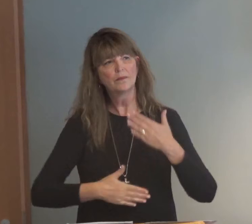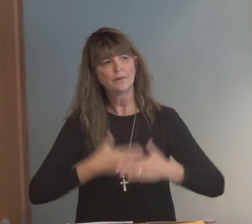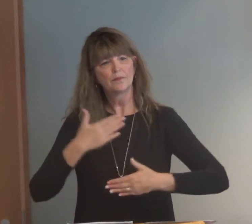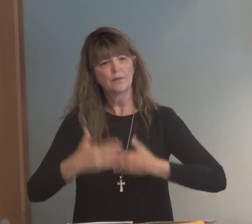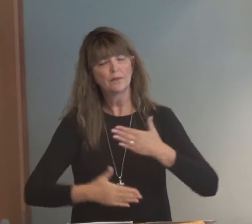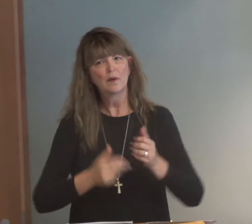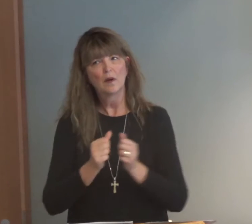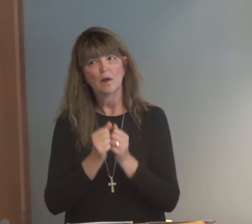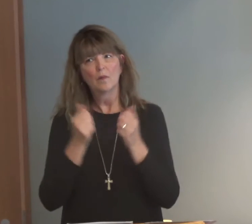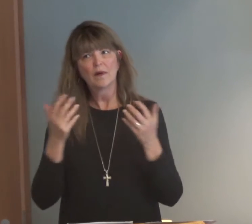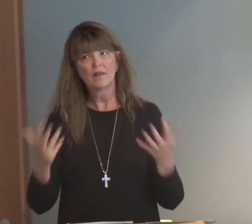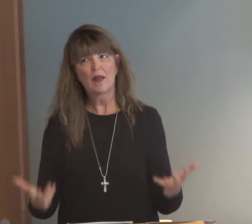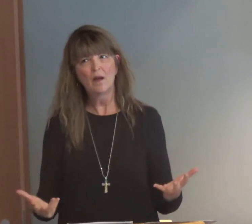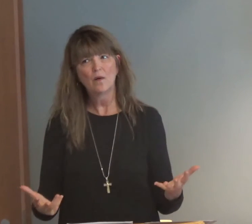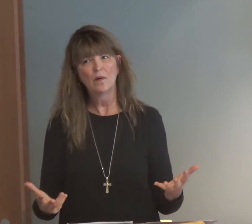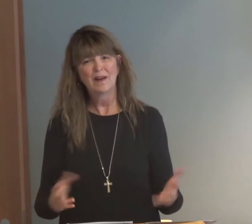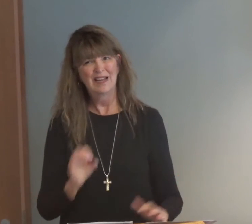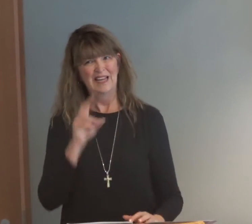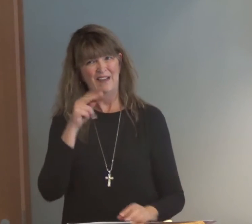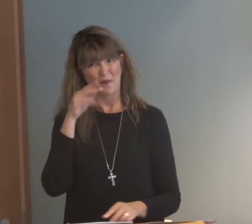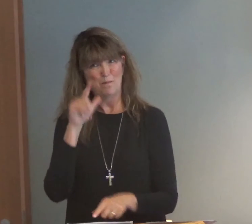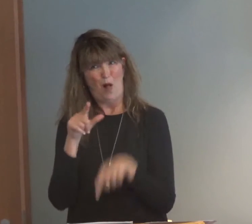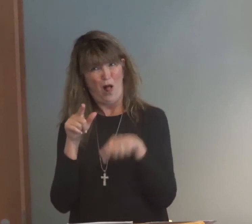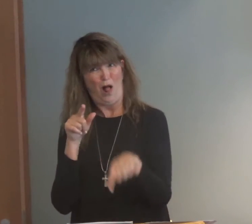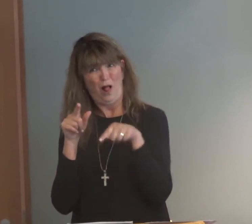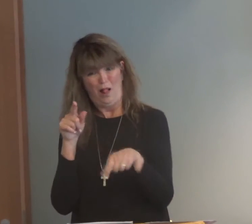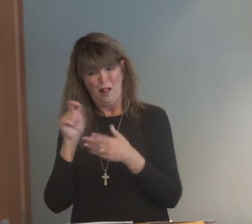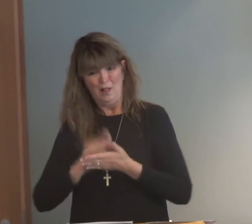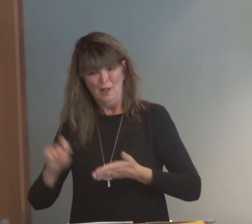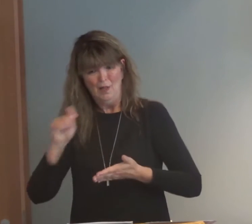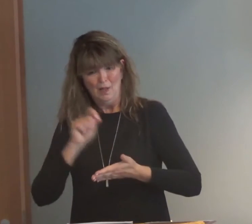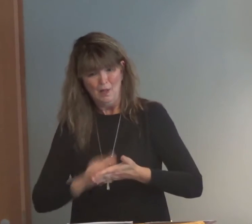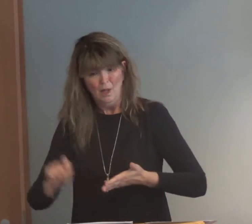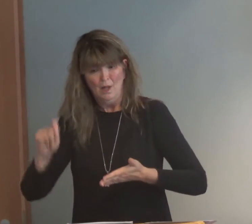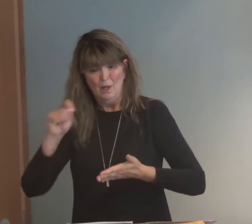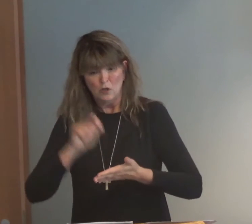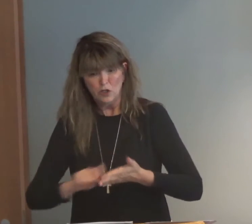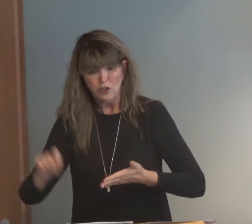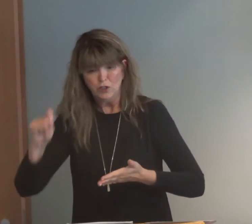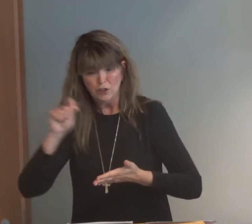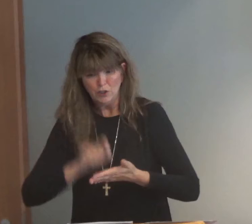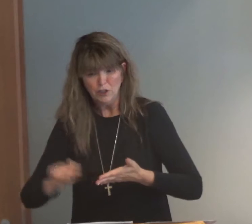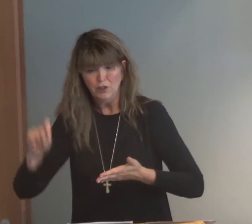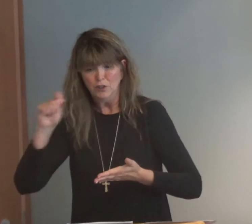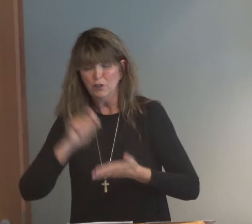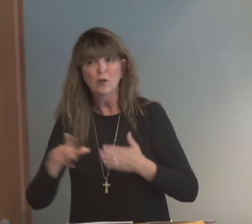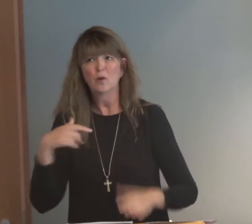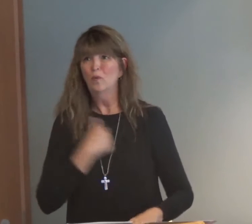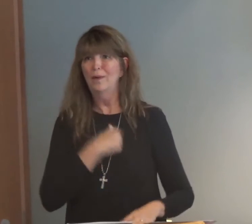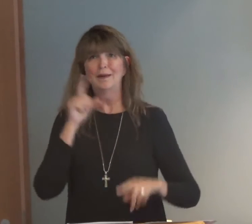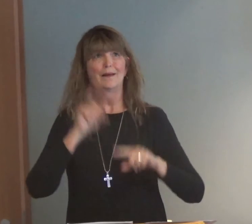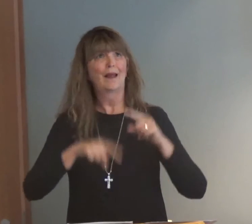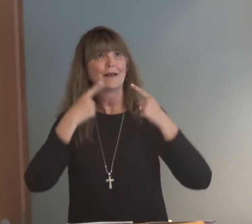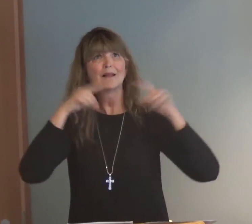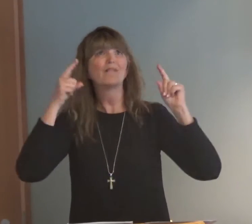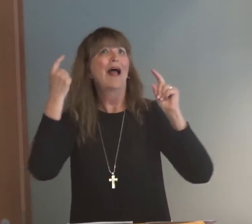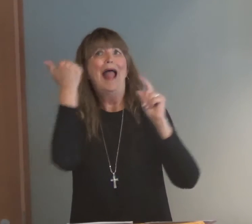We have to have God at the center. And when we try to move along without it, the grief of Paul, who has written so many